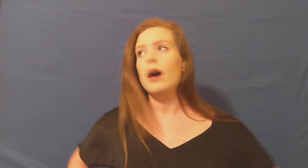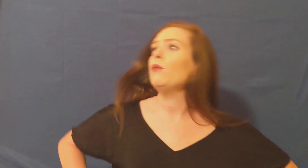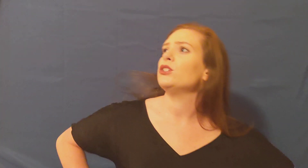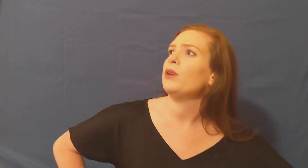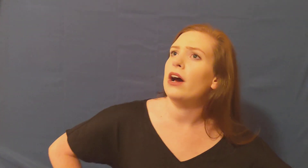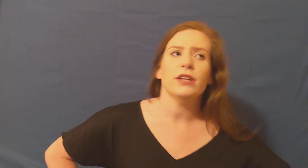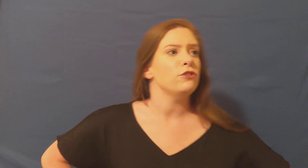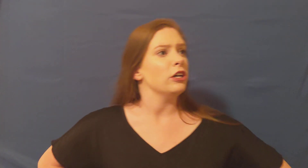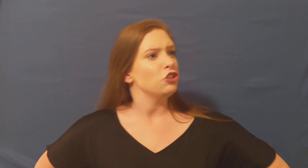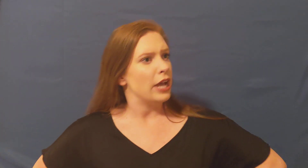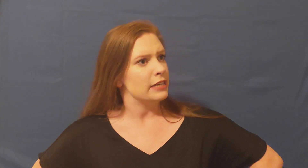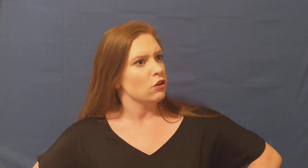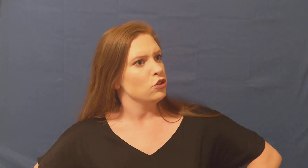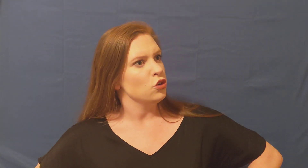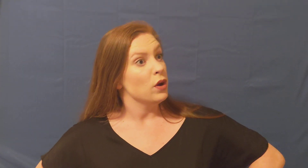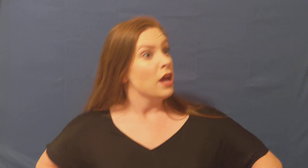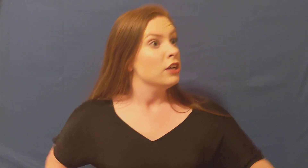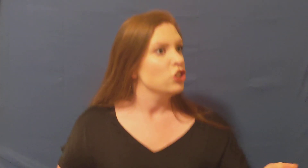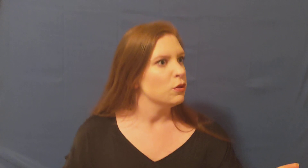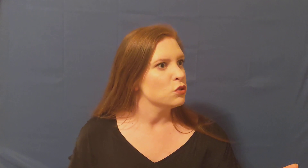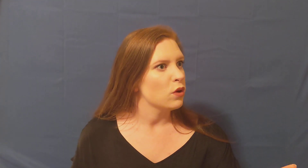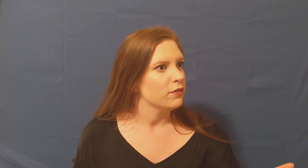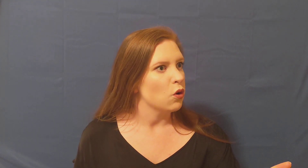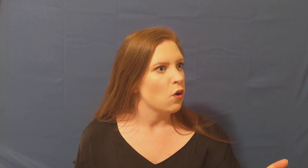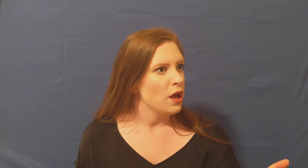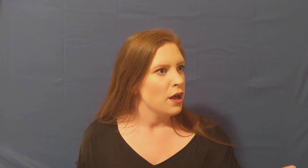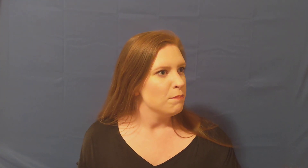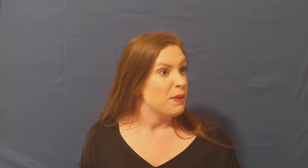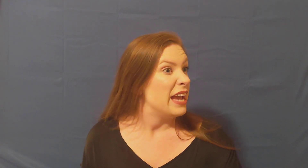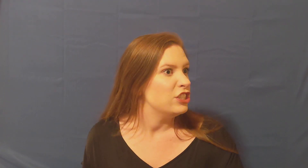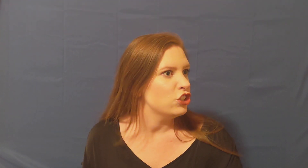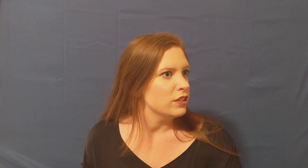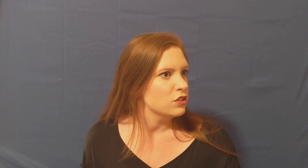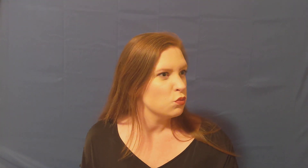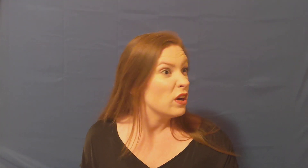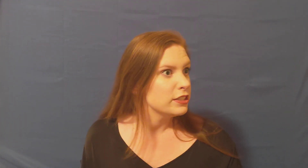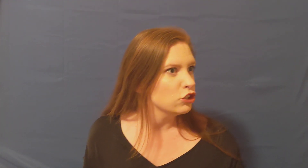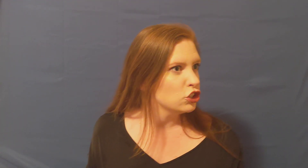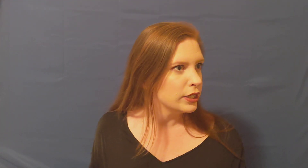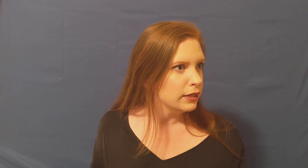I wonder what kind of dirt she had on you. She was one of your patients, wasn't she?